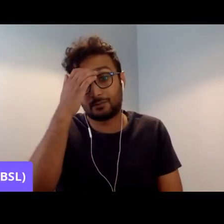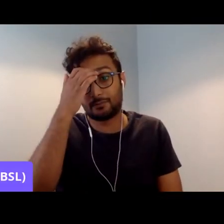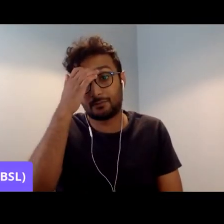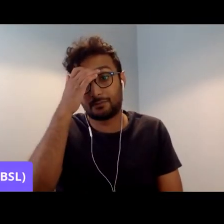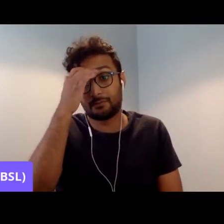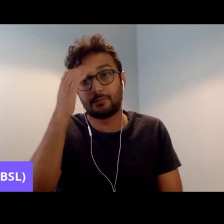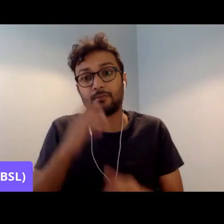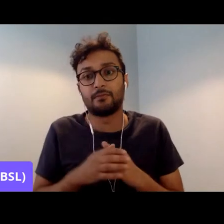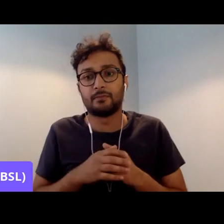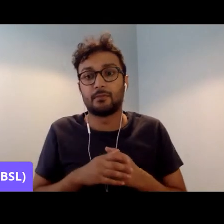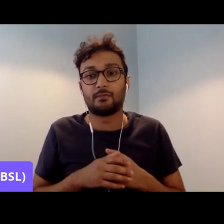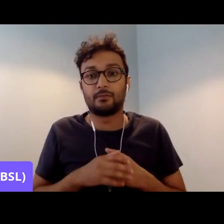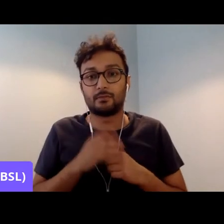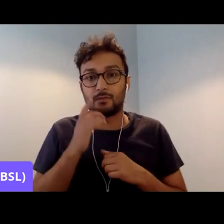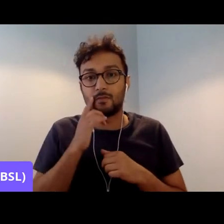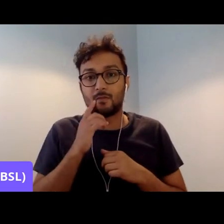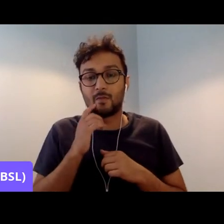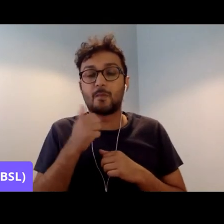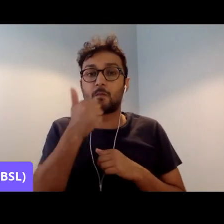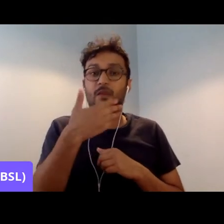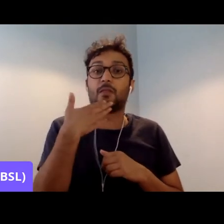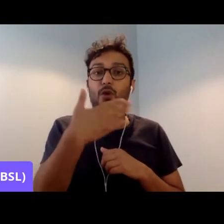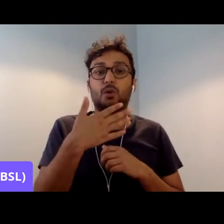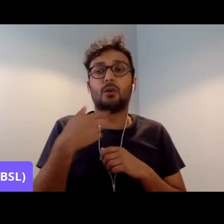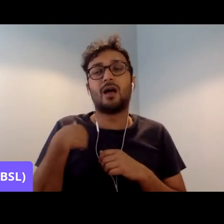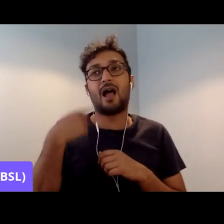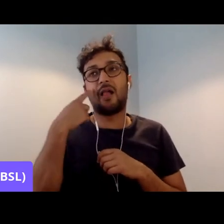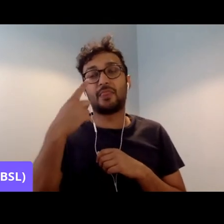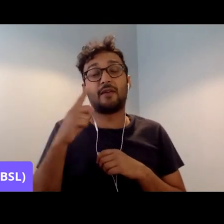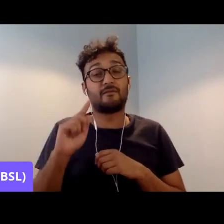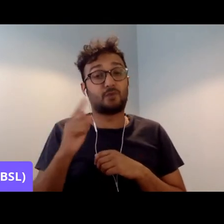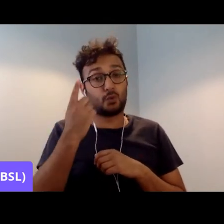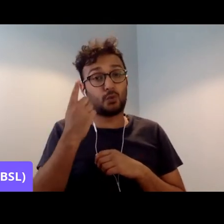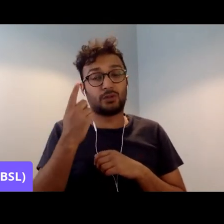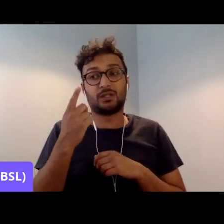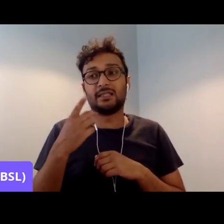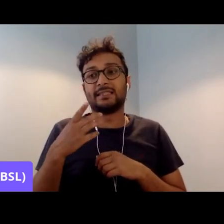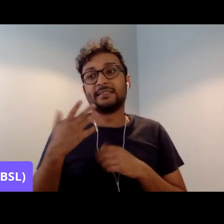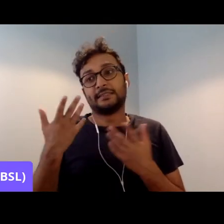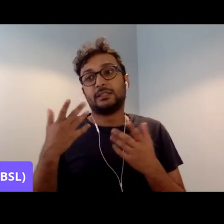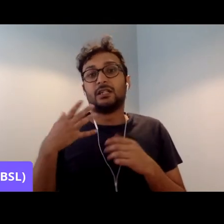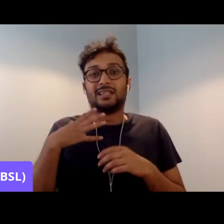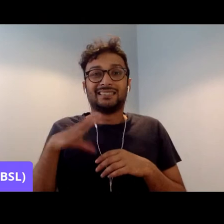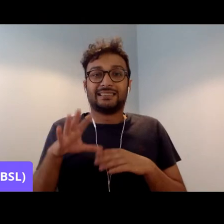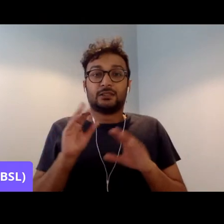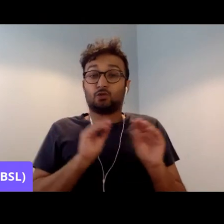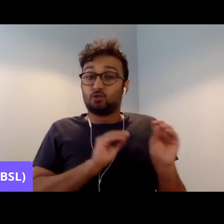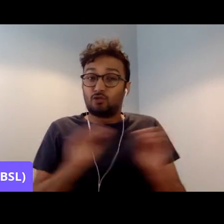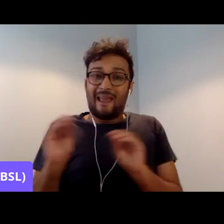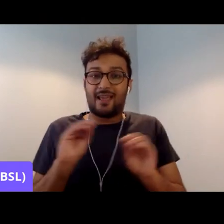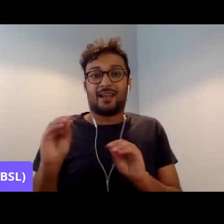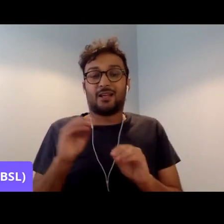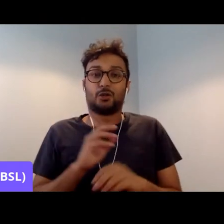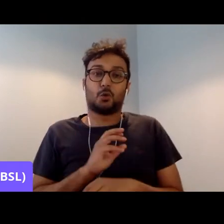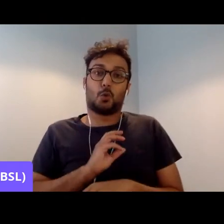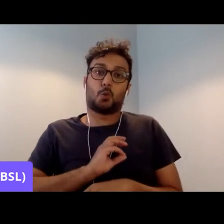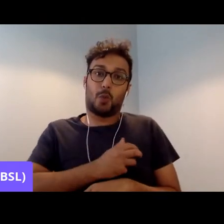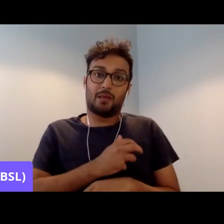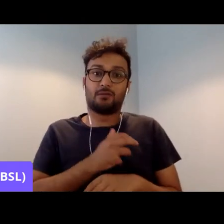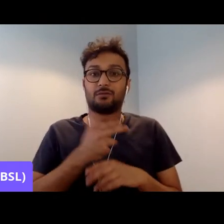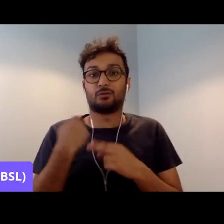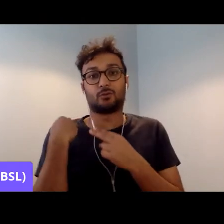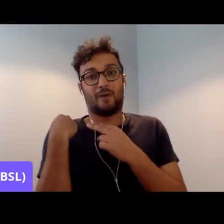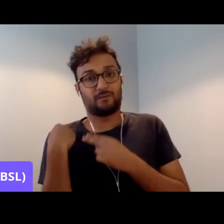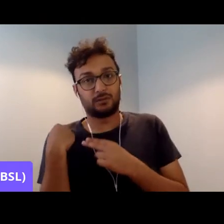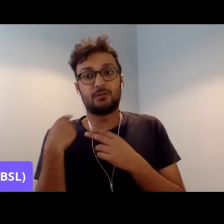that there should be some training of trade union shop stewards and people on, you know, in